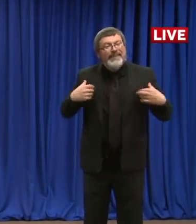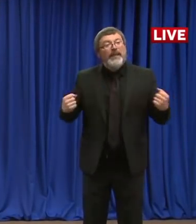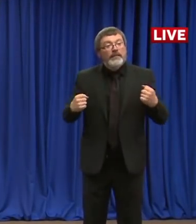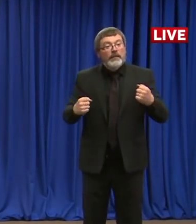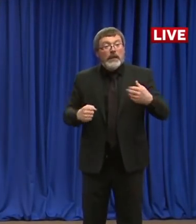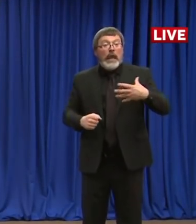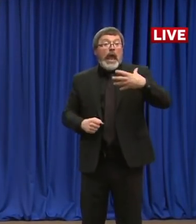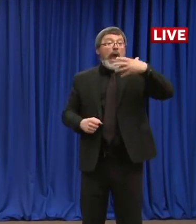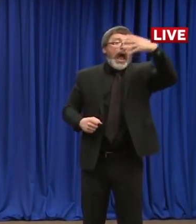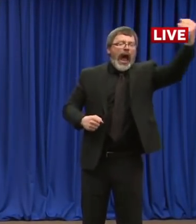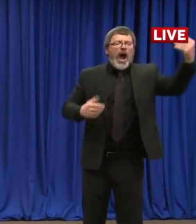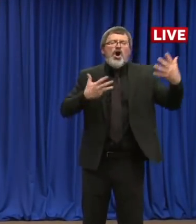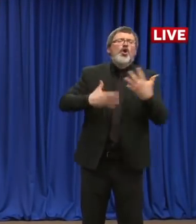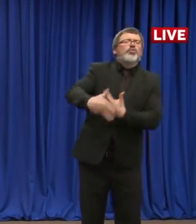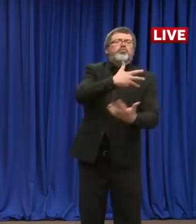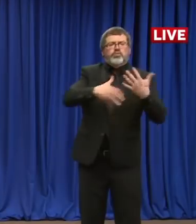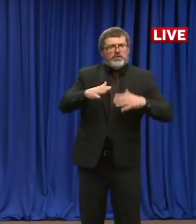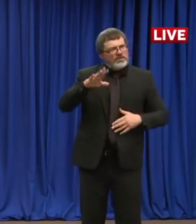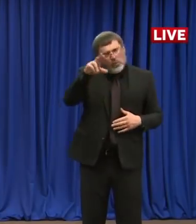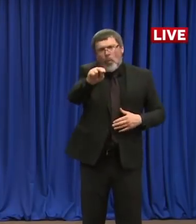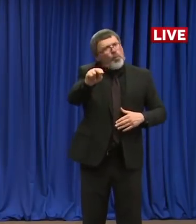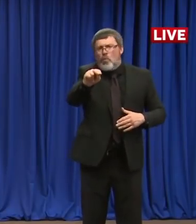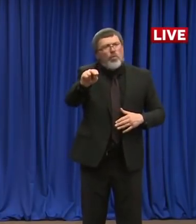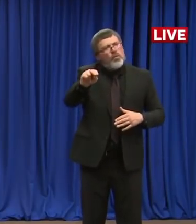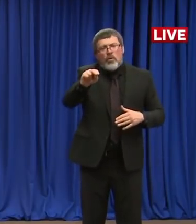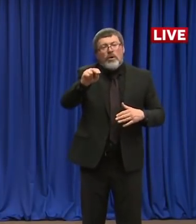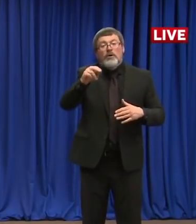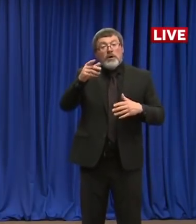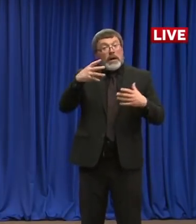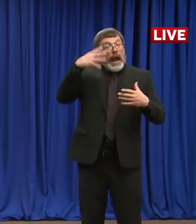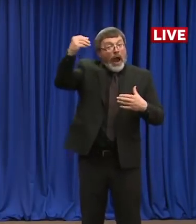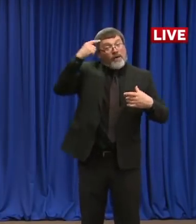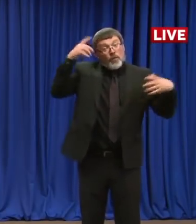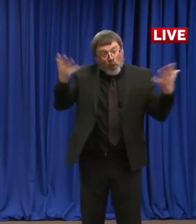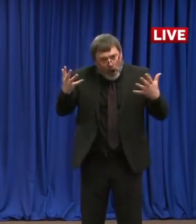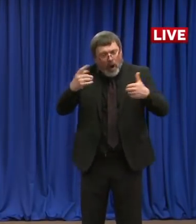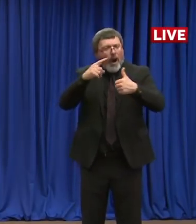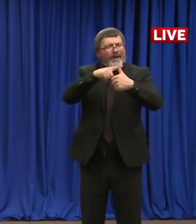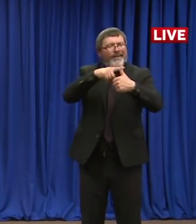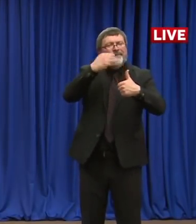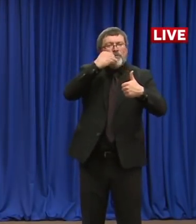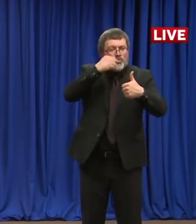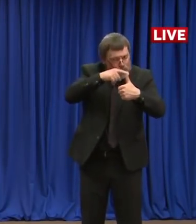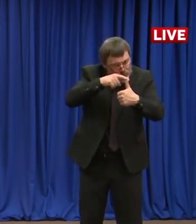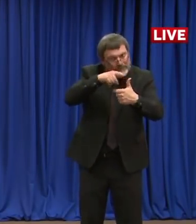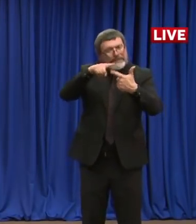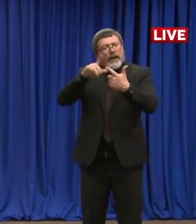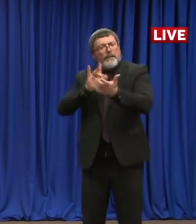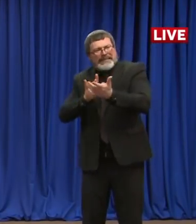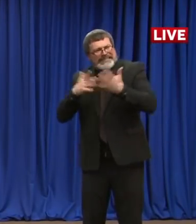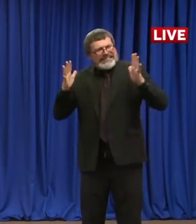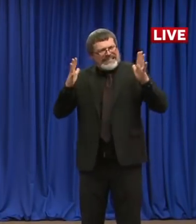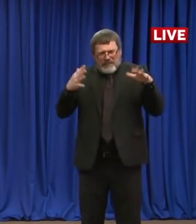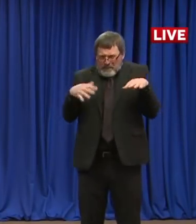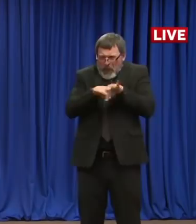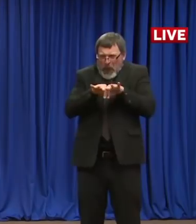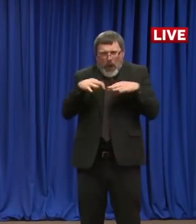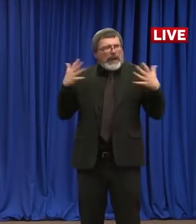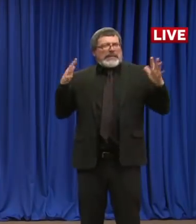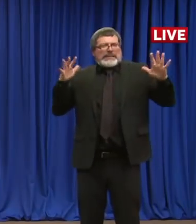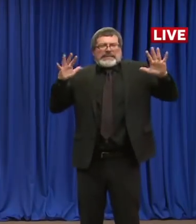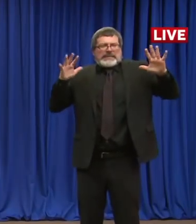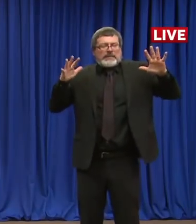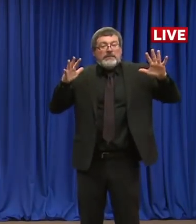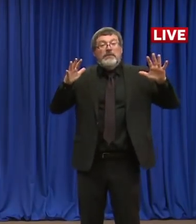or shopping or going to work, grocery stores or whatever it might be, but really we are healthier at home. It's a very important message that we keep carrying through.